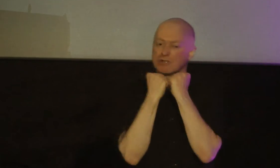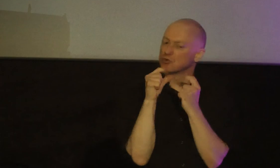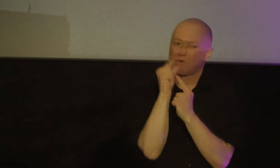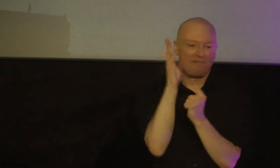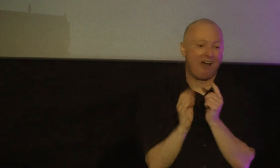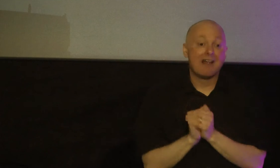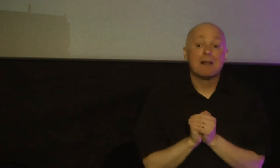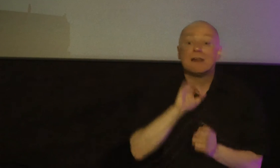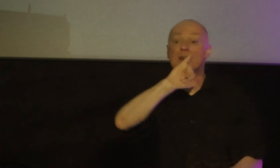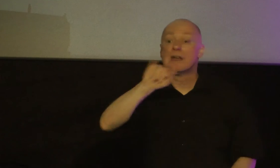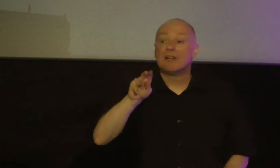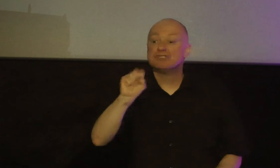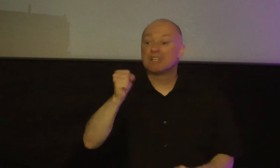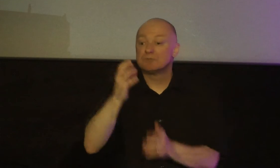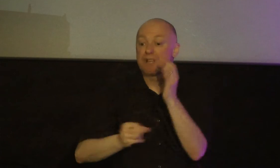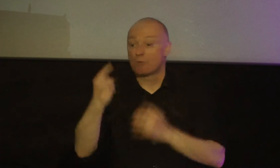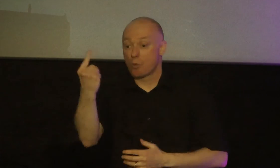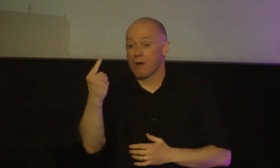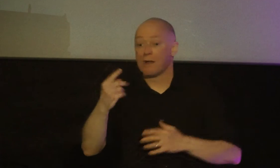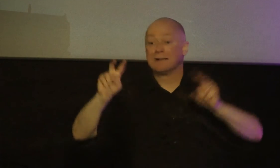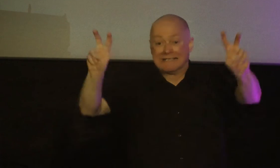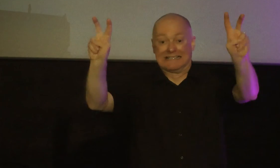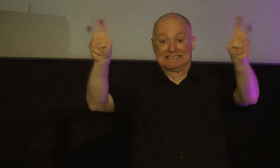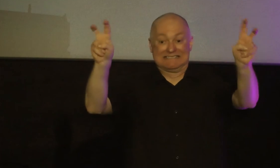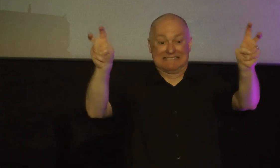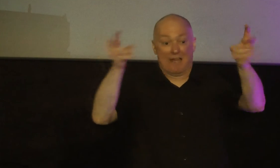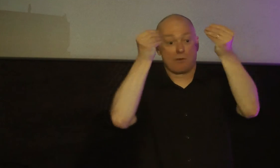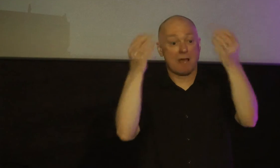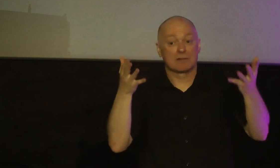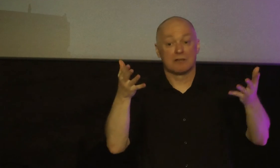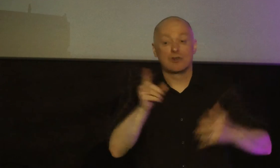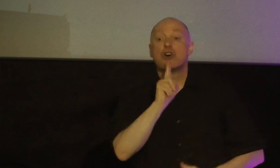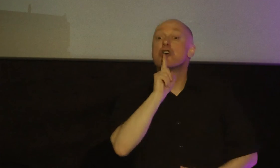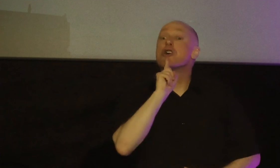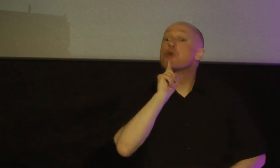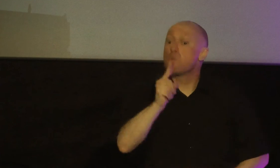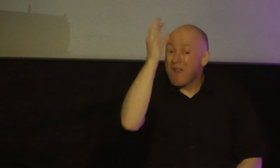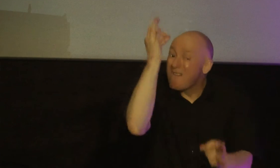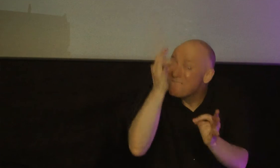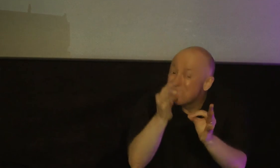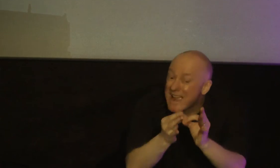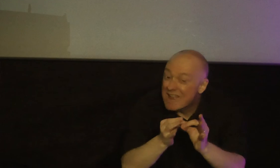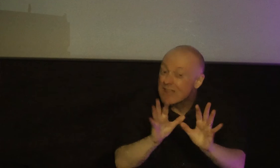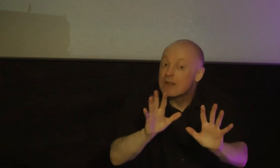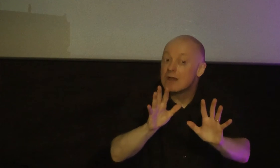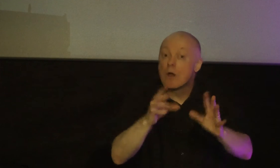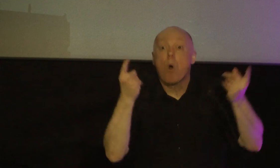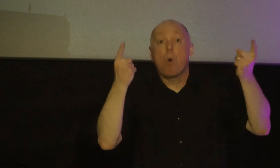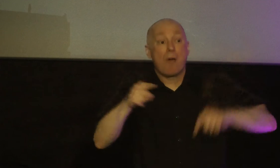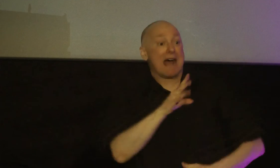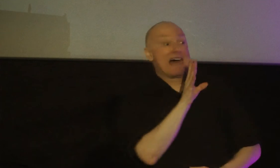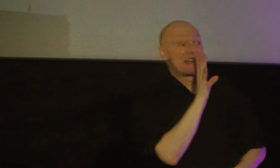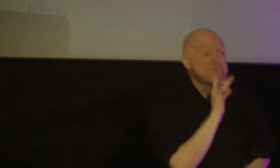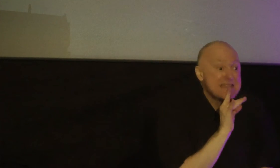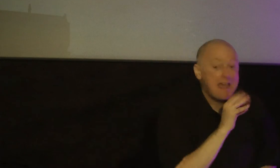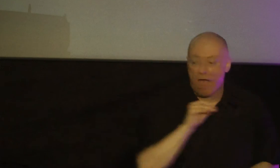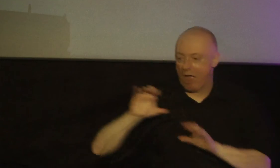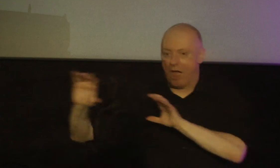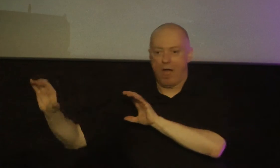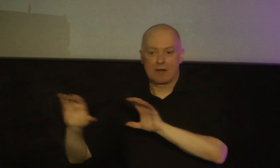chapter one and the title of the message is real faith listen specifically when i speak and act real